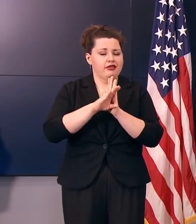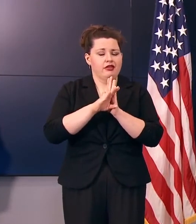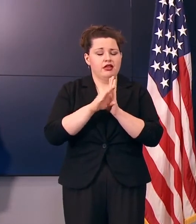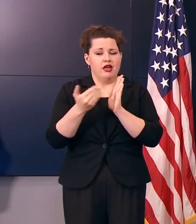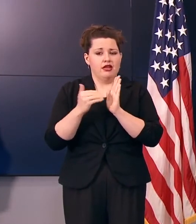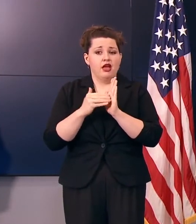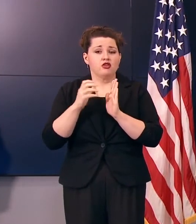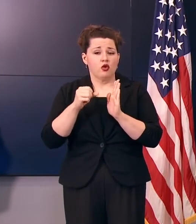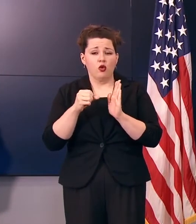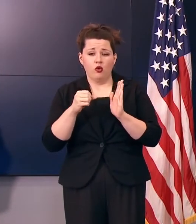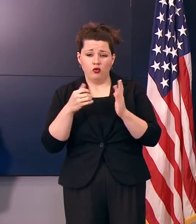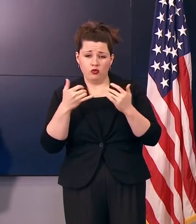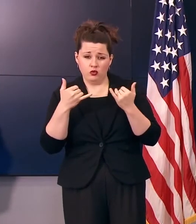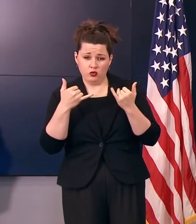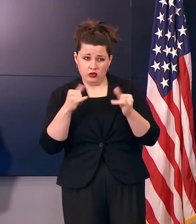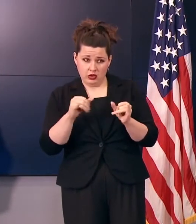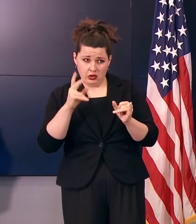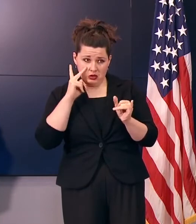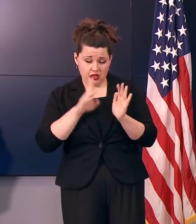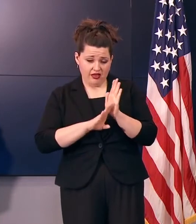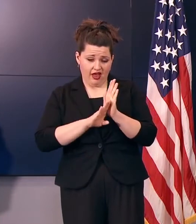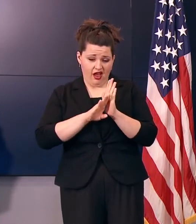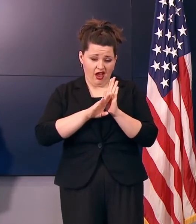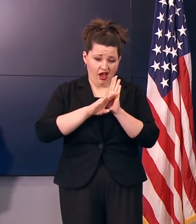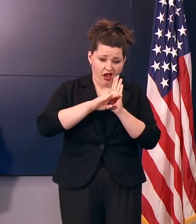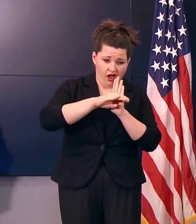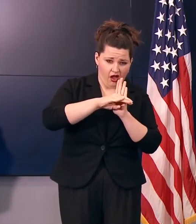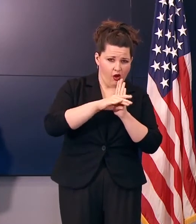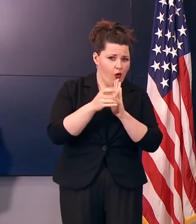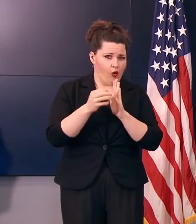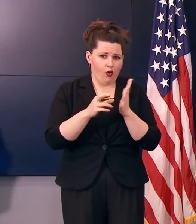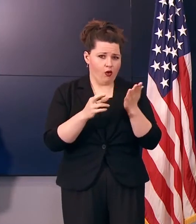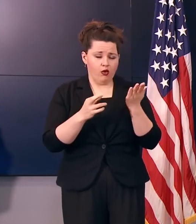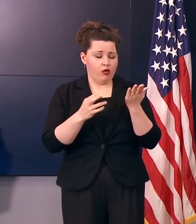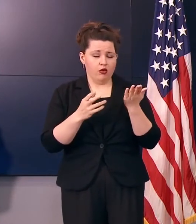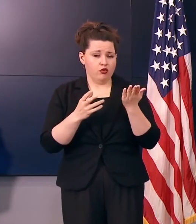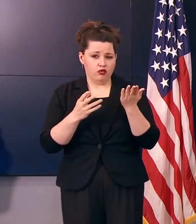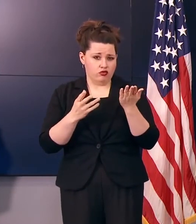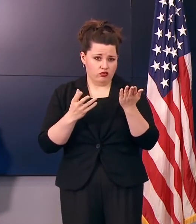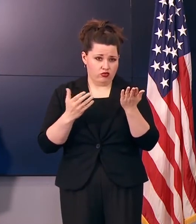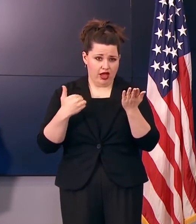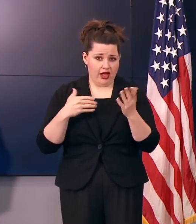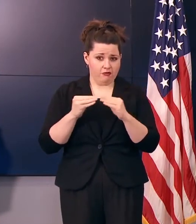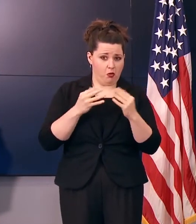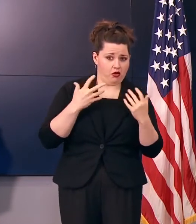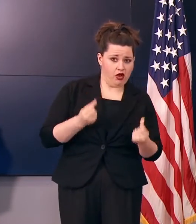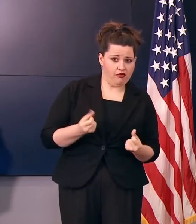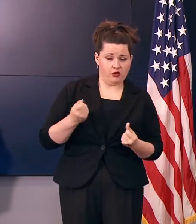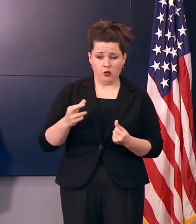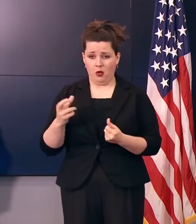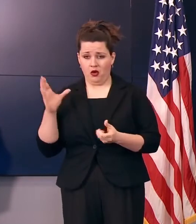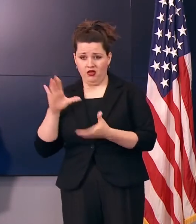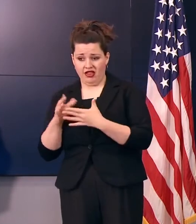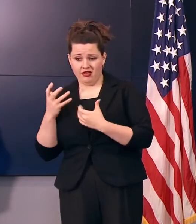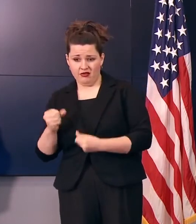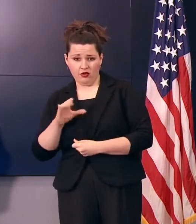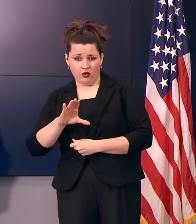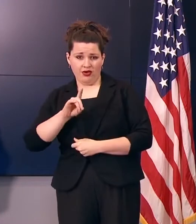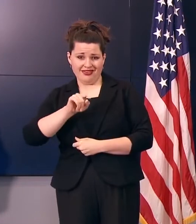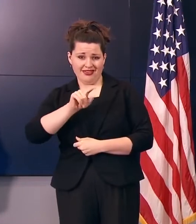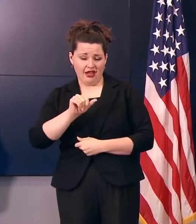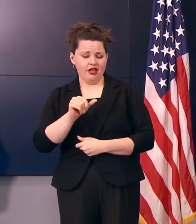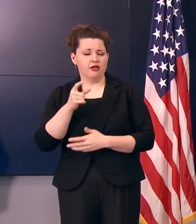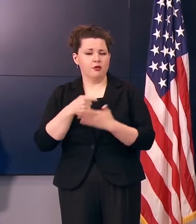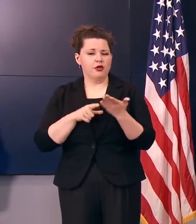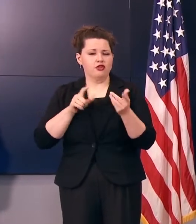Do you still see a flattening of the curve happening, or have you changed or have any less confidence or more confidence in your data? And what has changed to